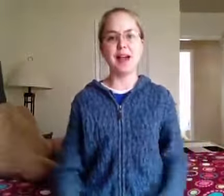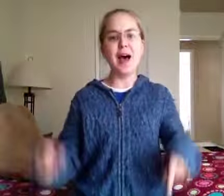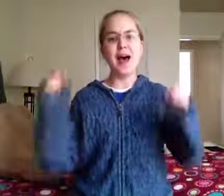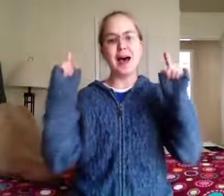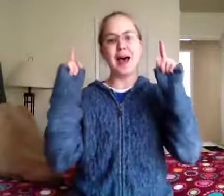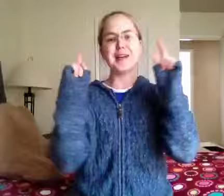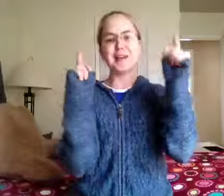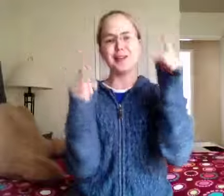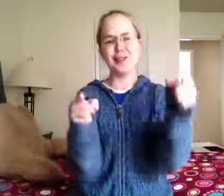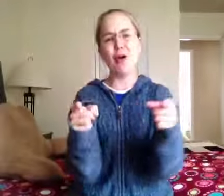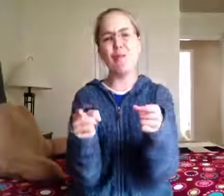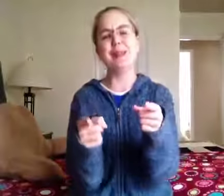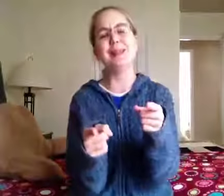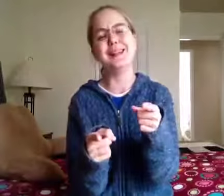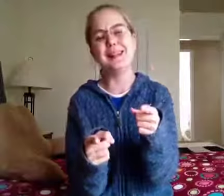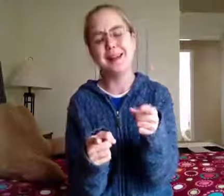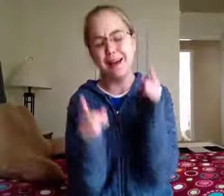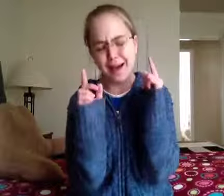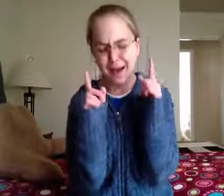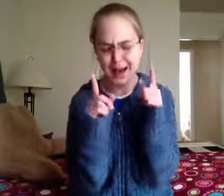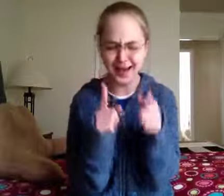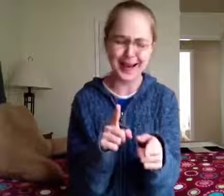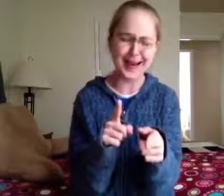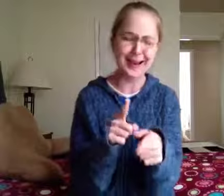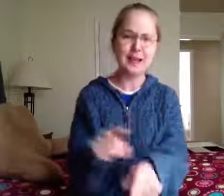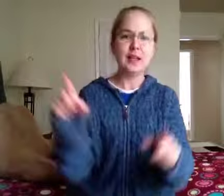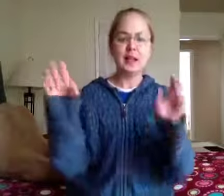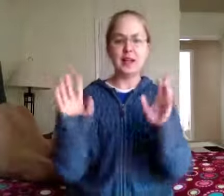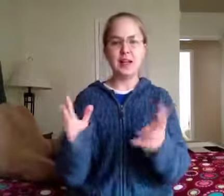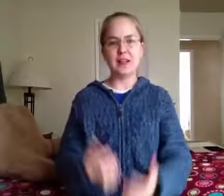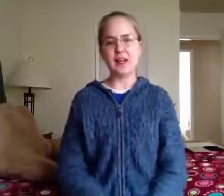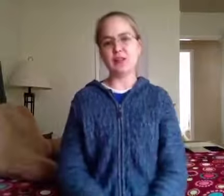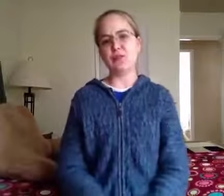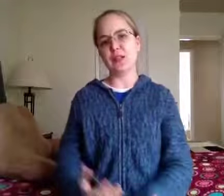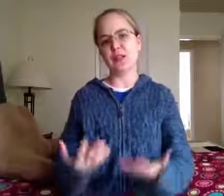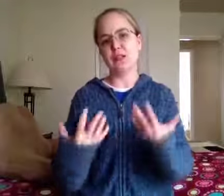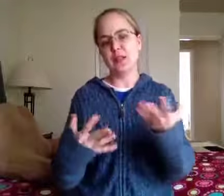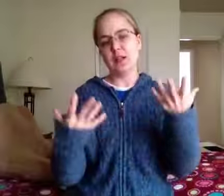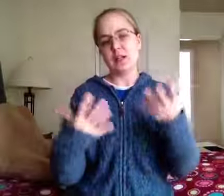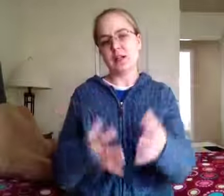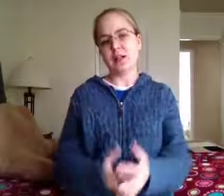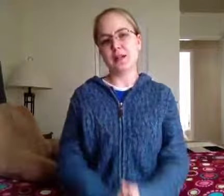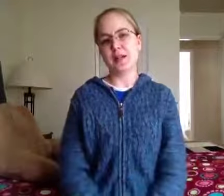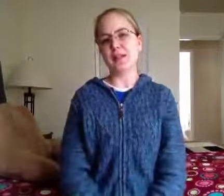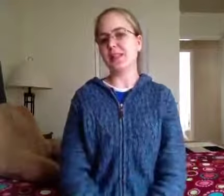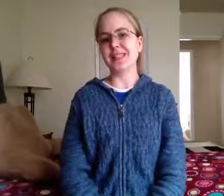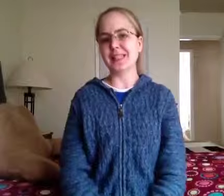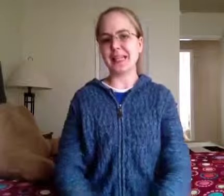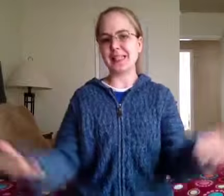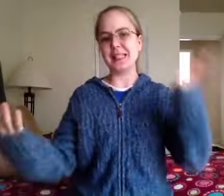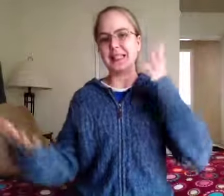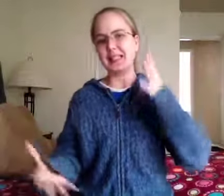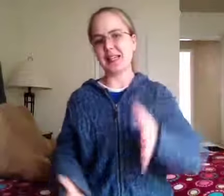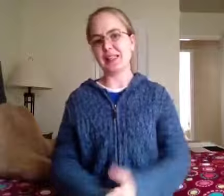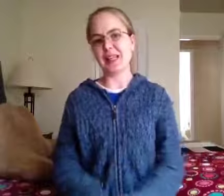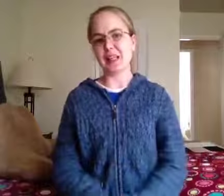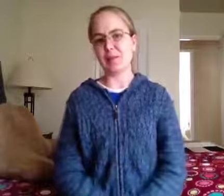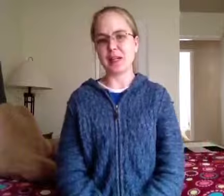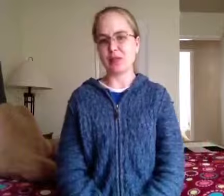Ha ha, you're so busy! Ha ha ha! And feel gluttonously lazy as I sat on my couch